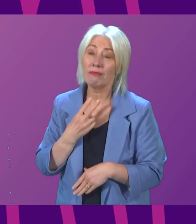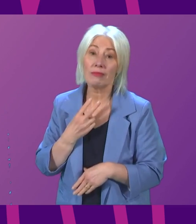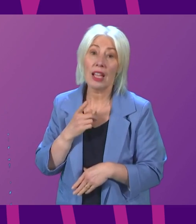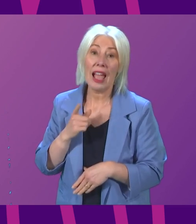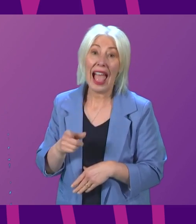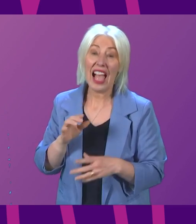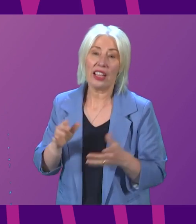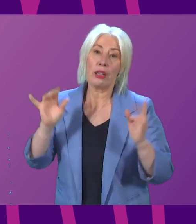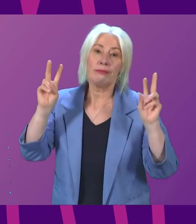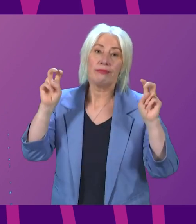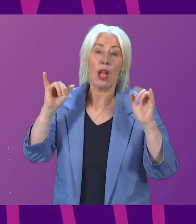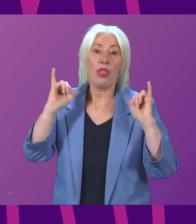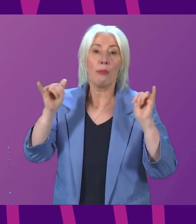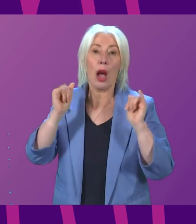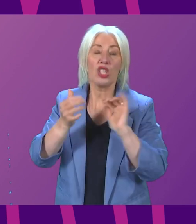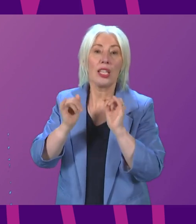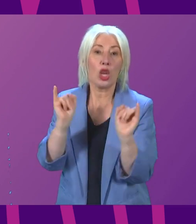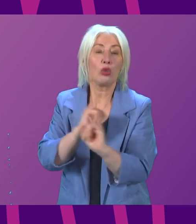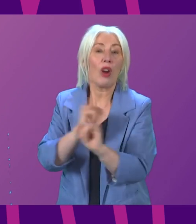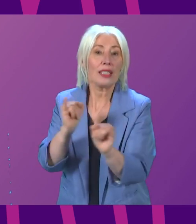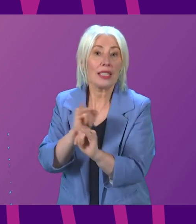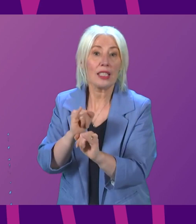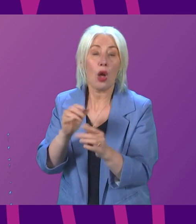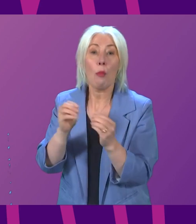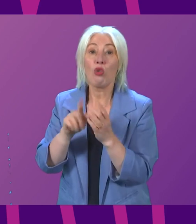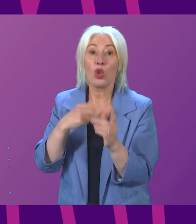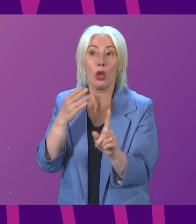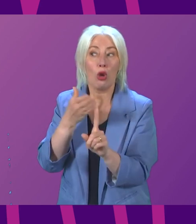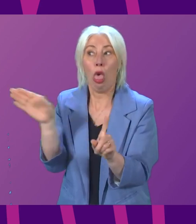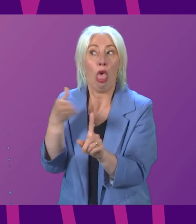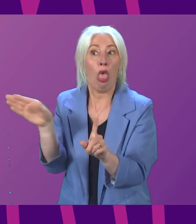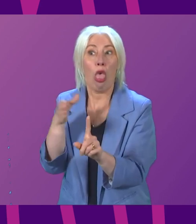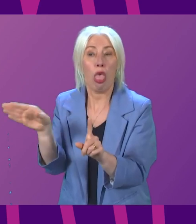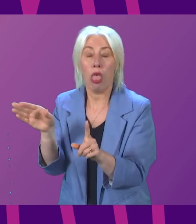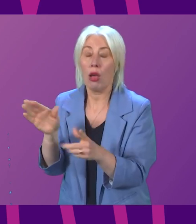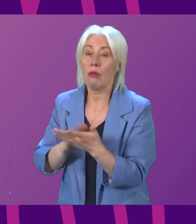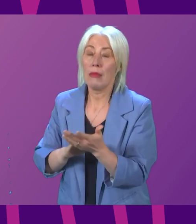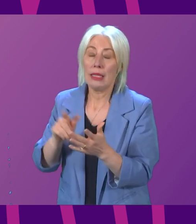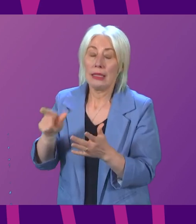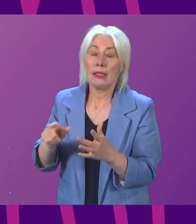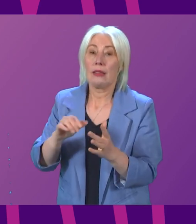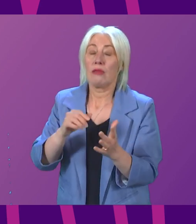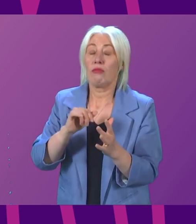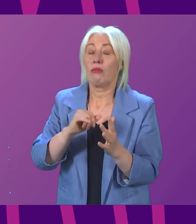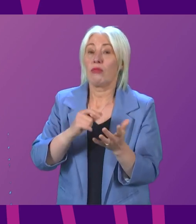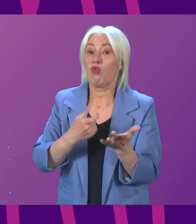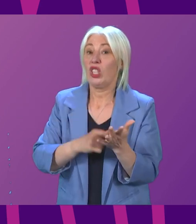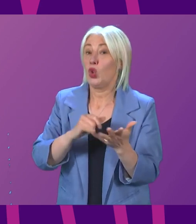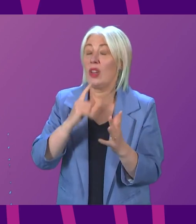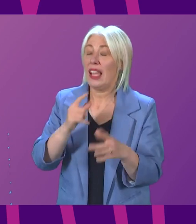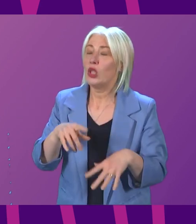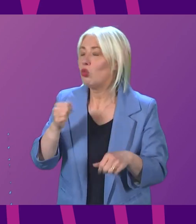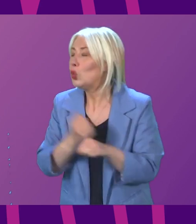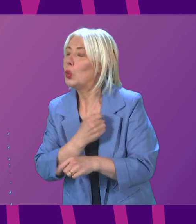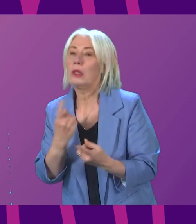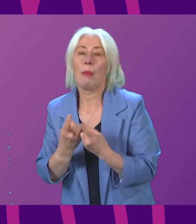gate crisis that Boris Johnson wanted to divert attention from, for the Chancellor to lift a single finger. If